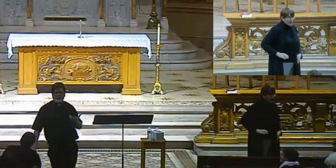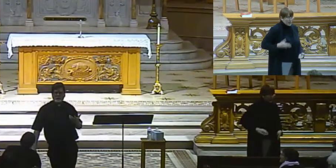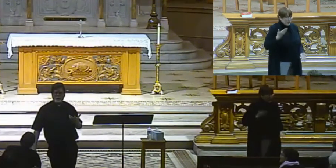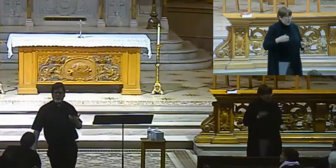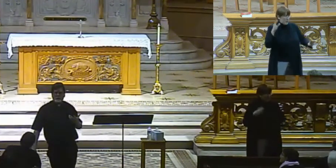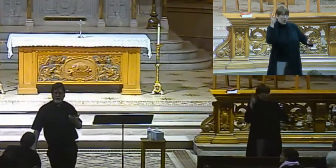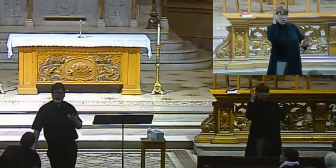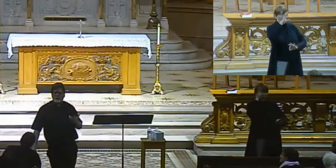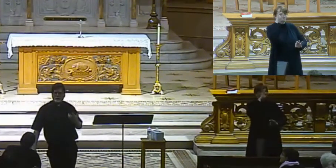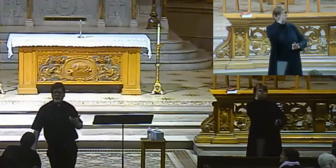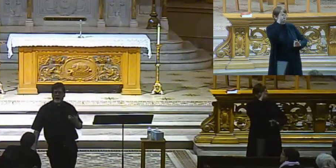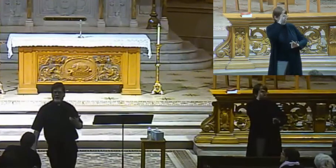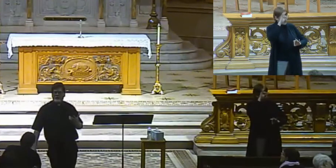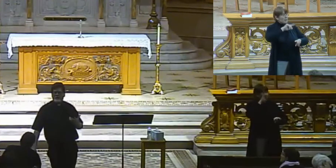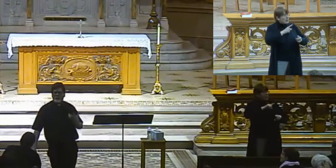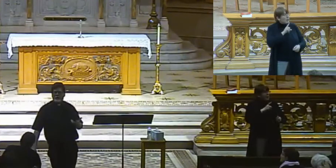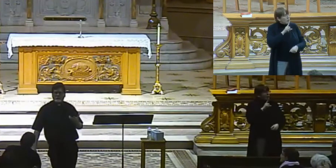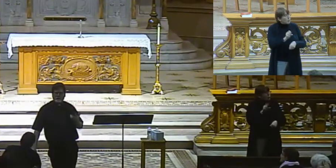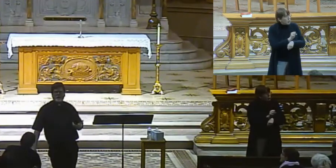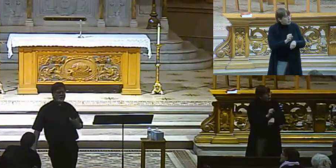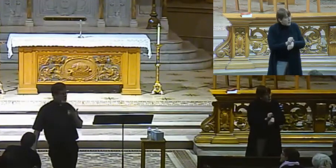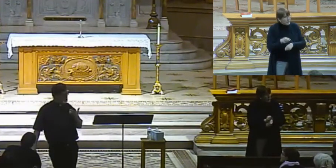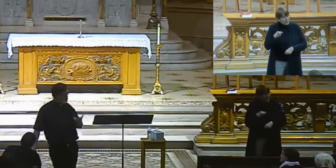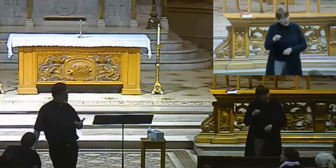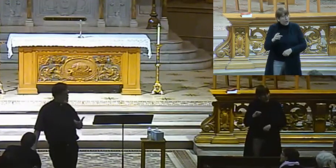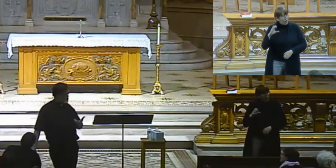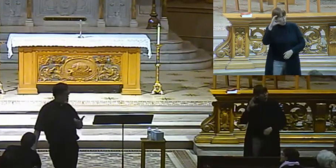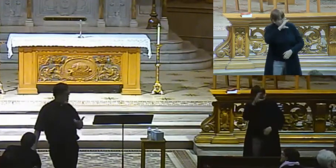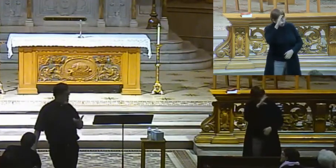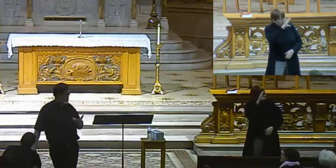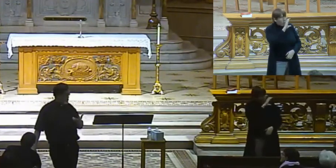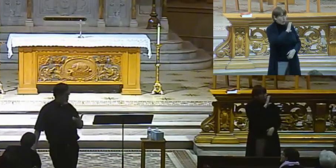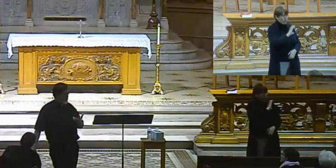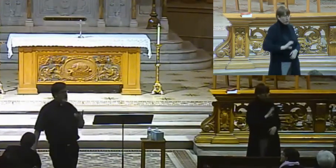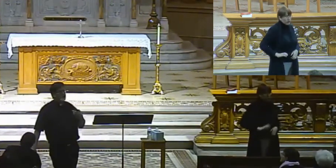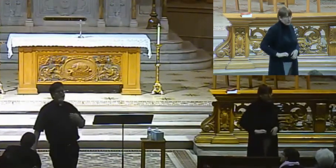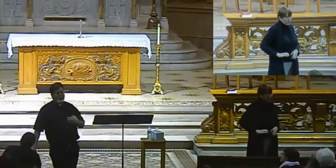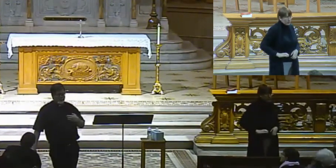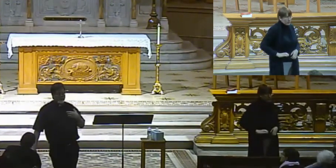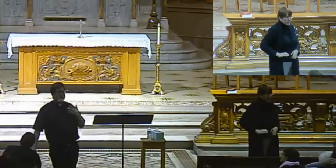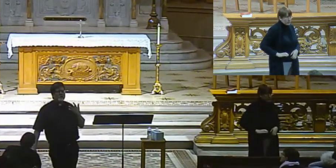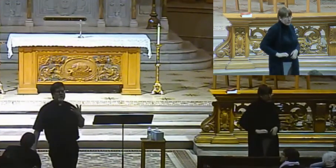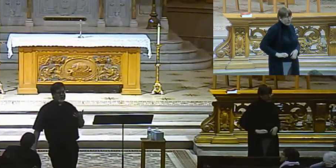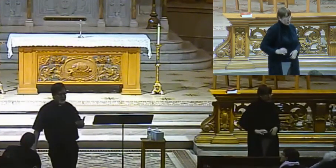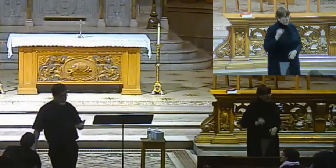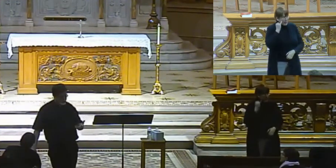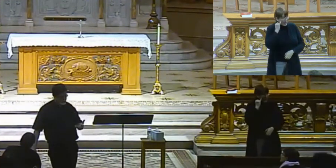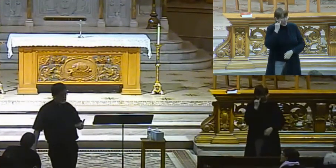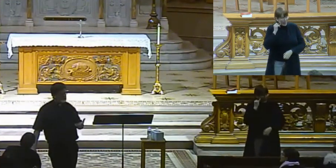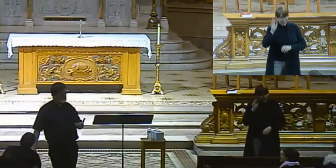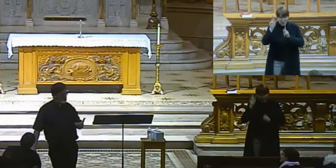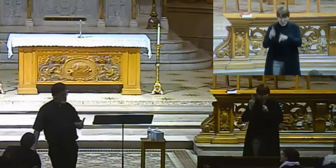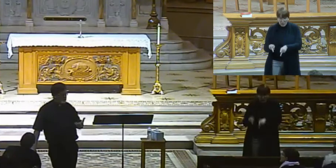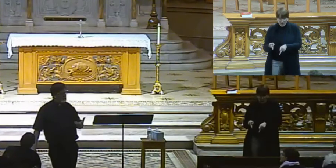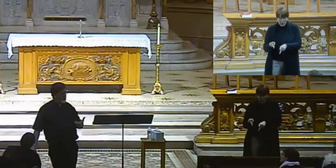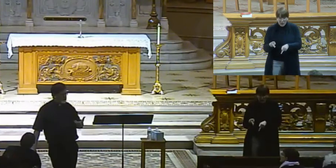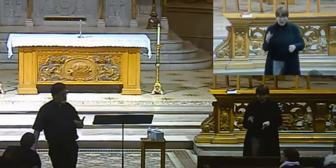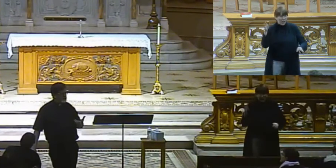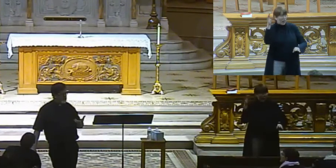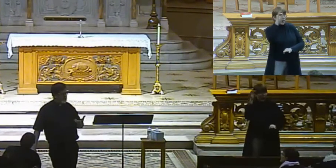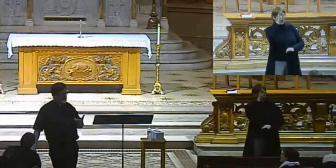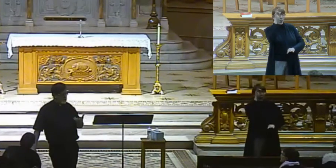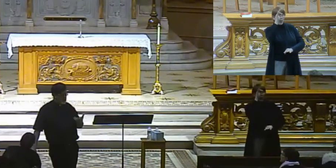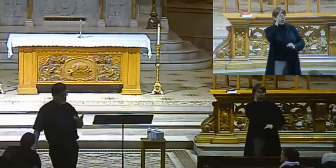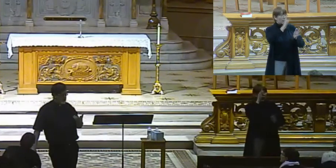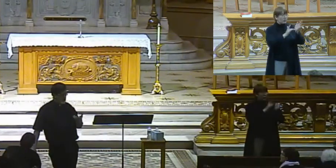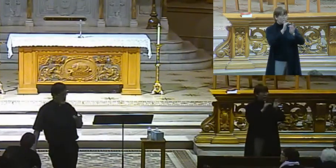Christ, but that's the reality is that I am seeking Christ, all right? And so, if they are seeking truth as best